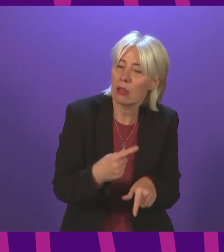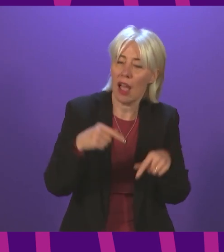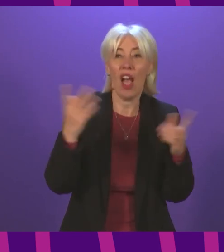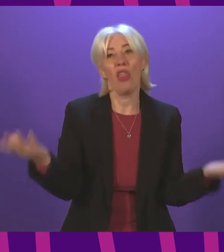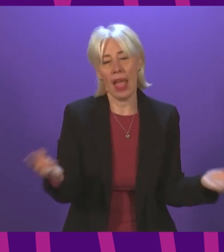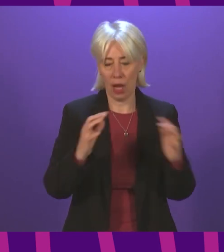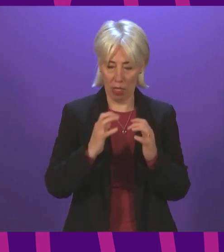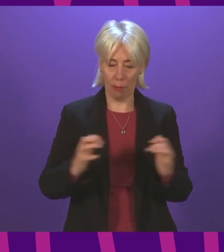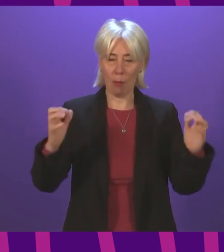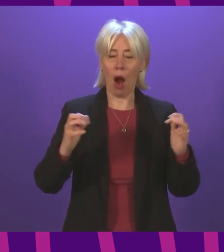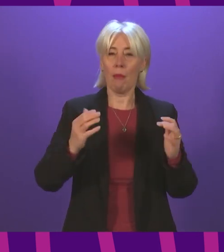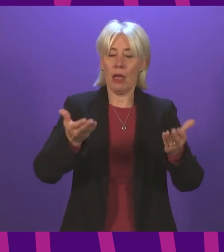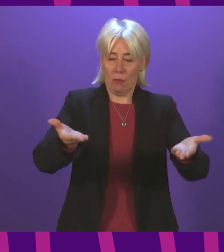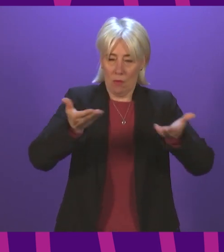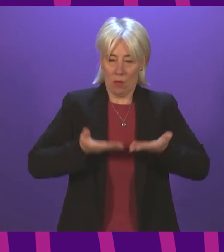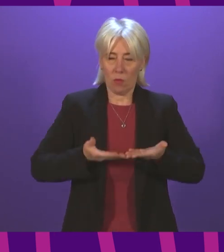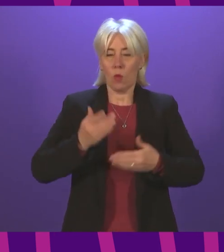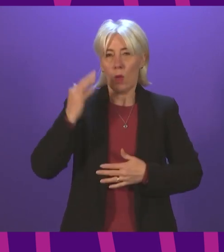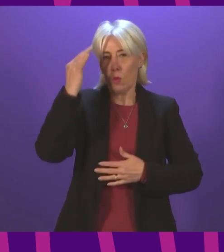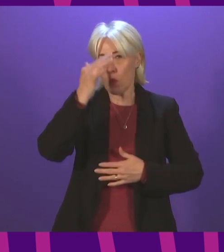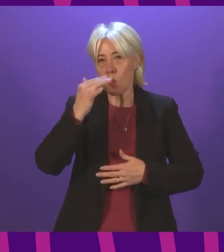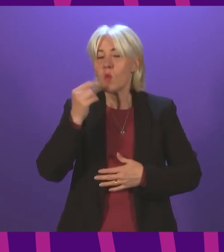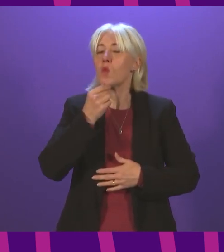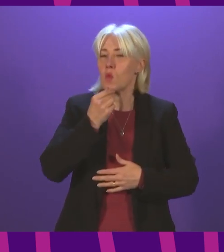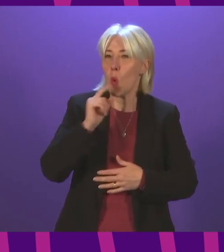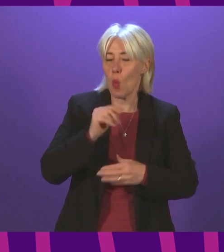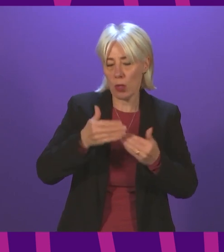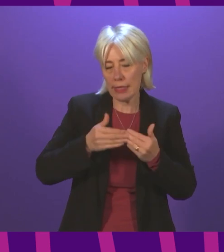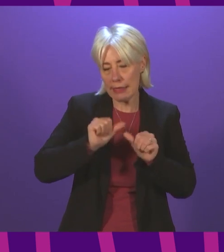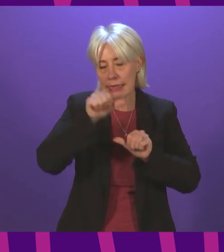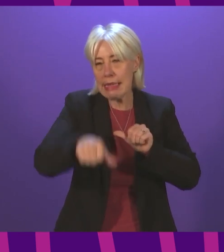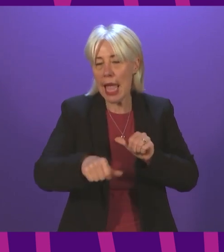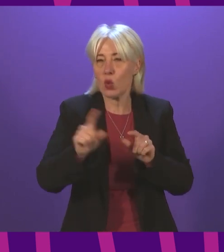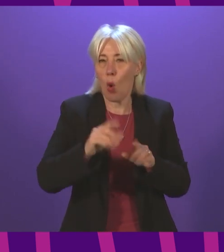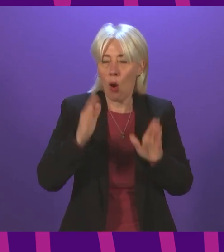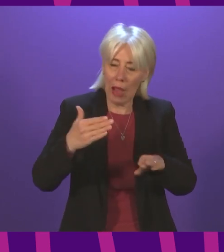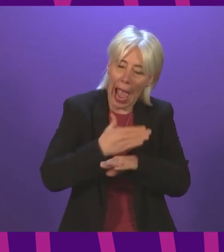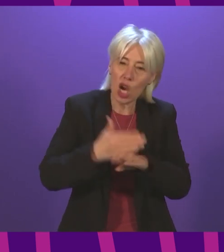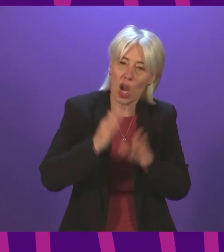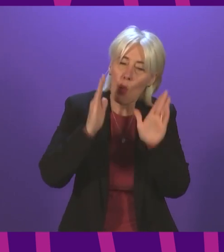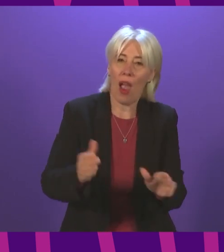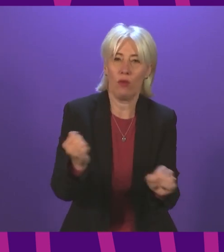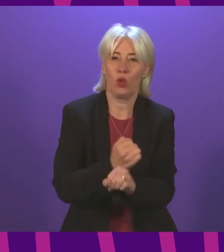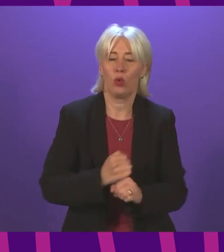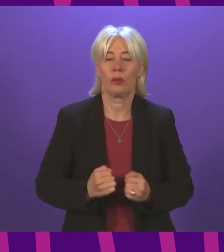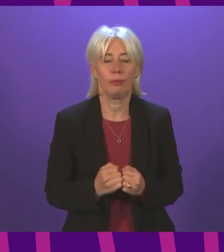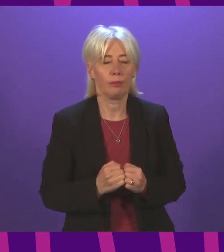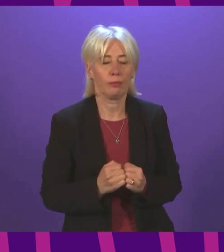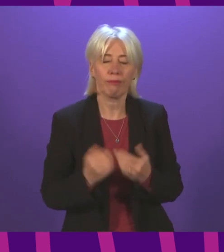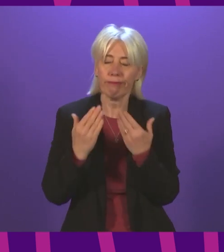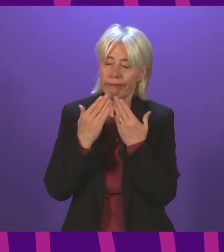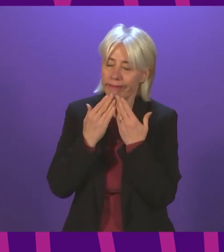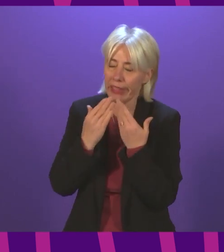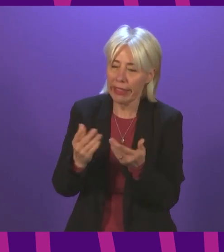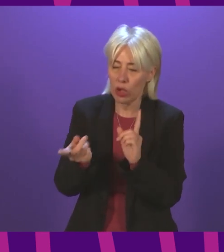the opportunity to reflect on those findings and consider what further action is necessary. Anna Sarwar. I thank the First Minister for that answer, but